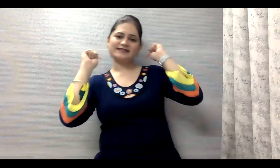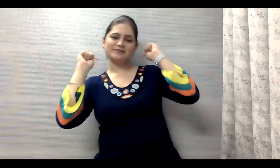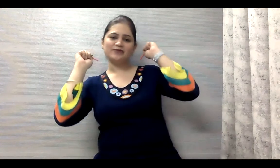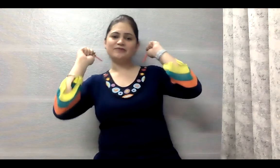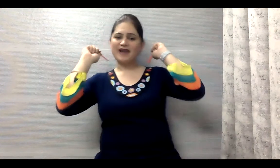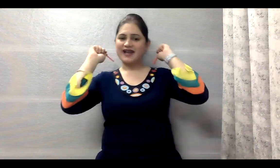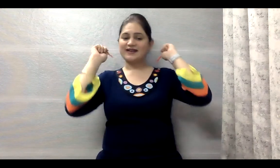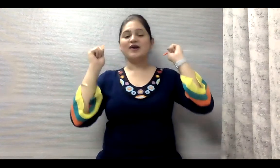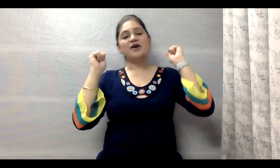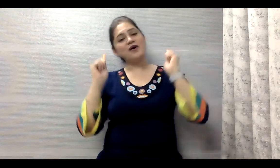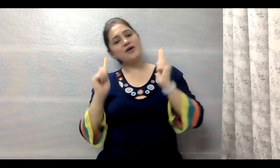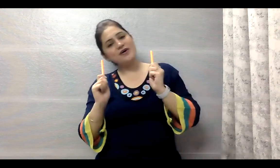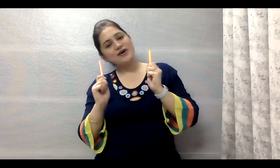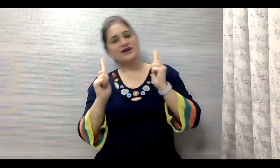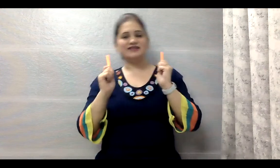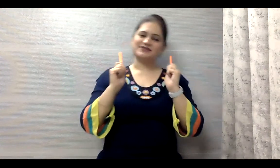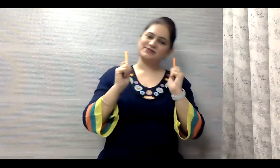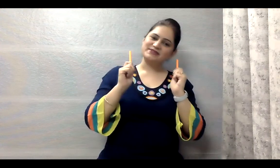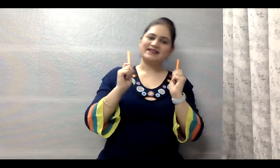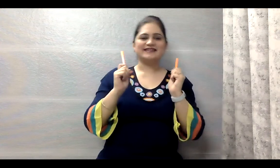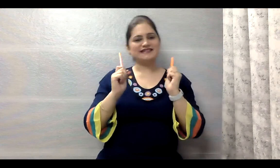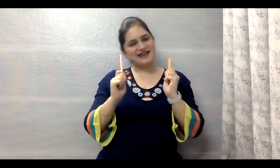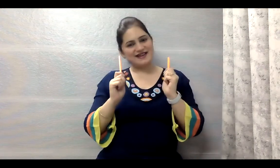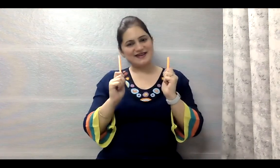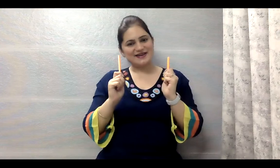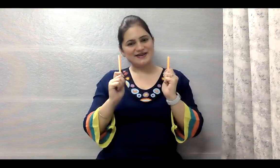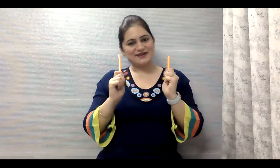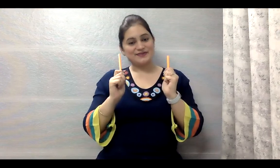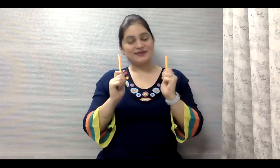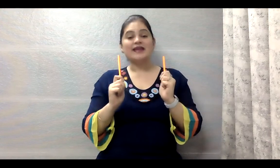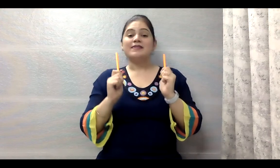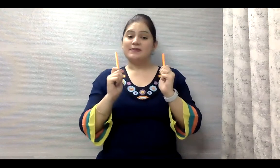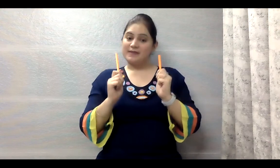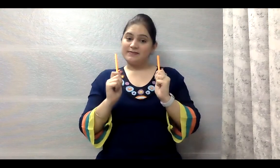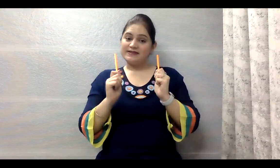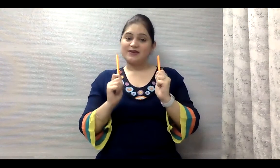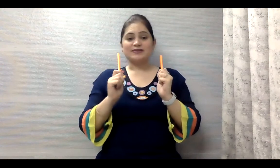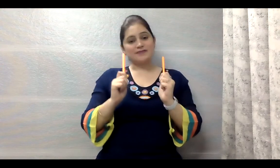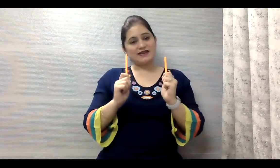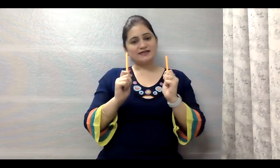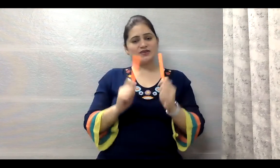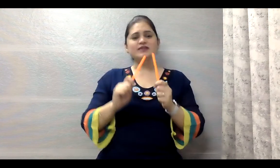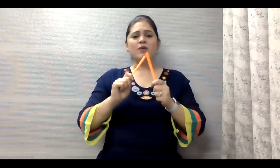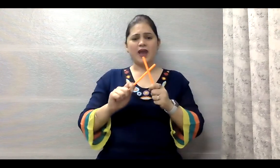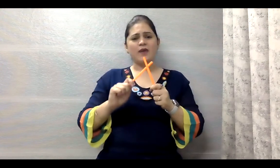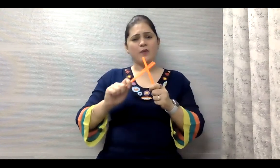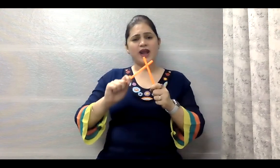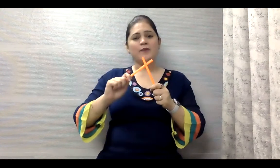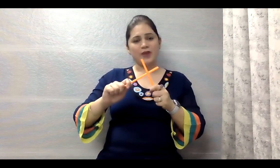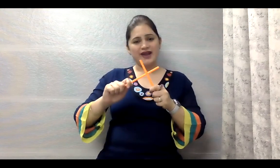move back all through the town. The babies on the bus goes, wah, wah, wah,